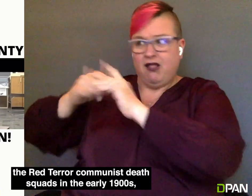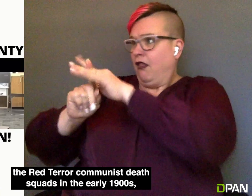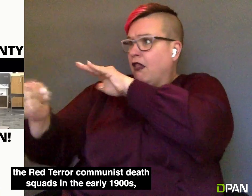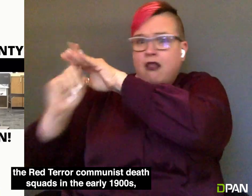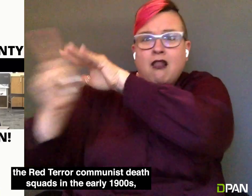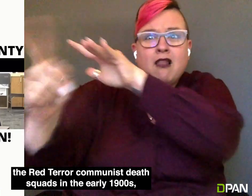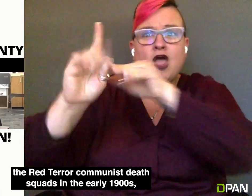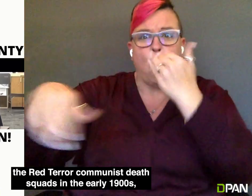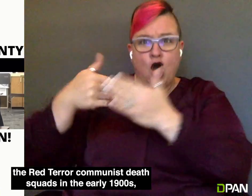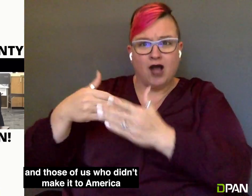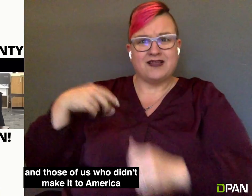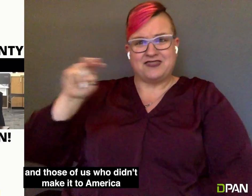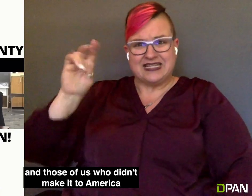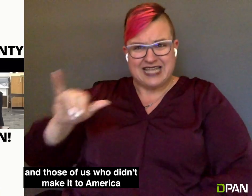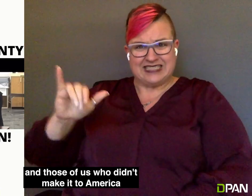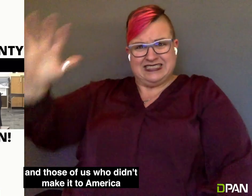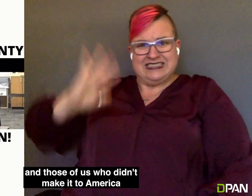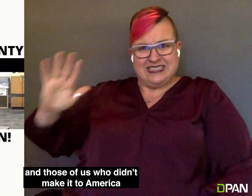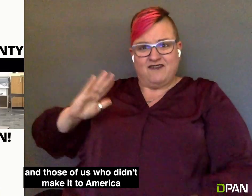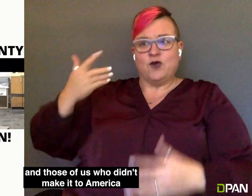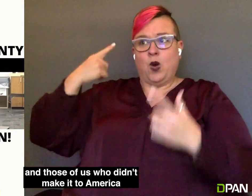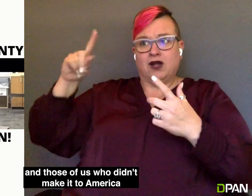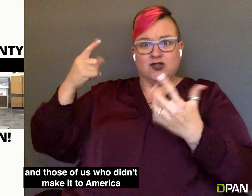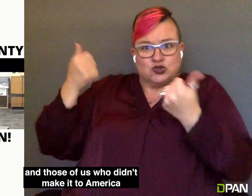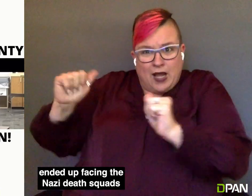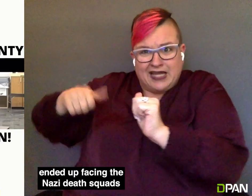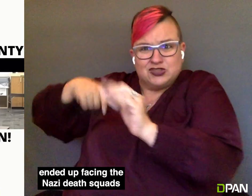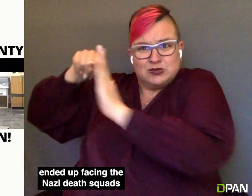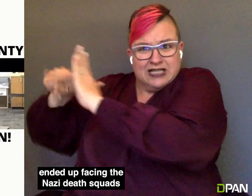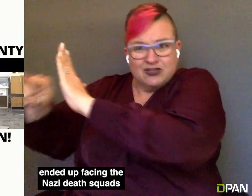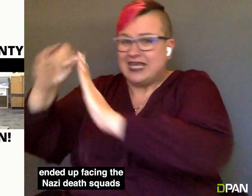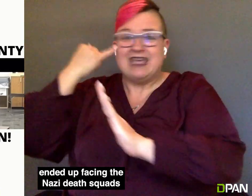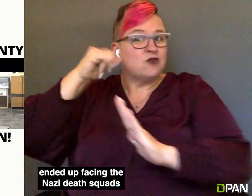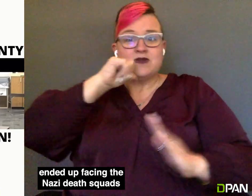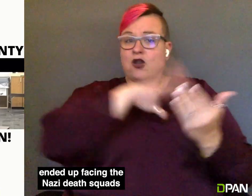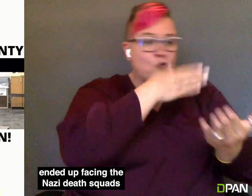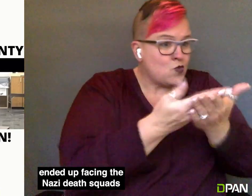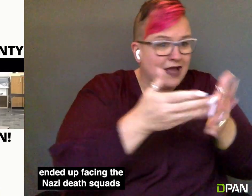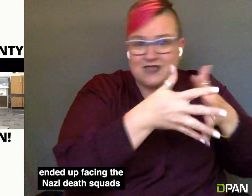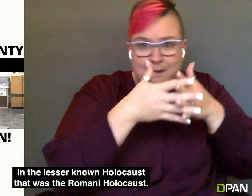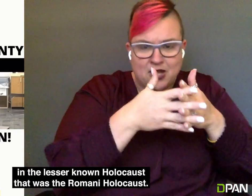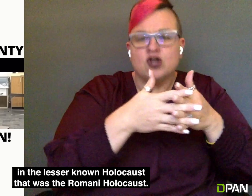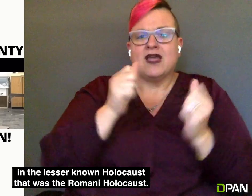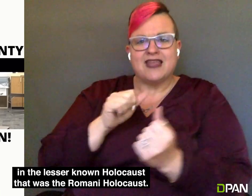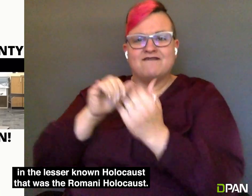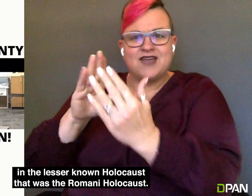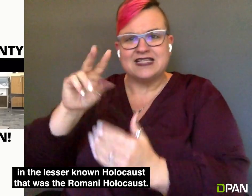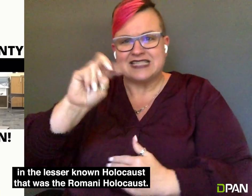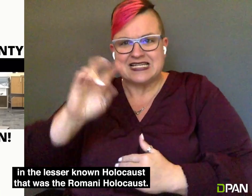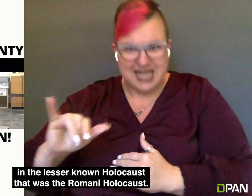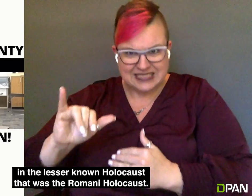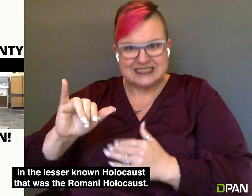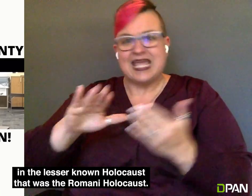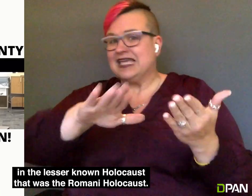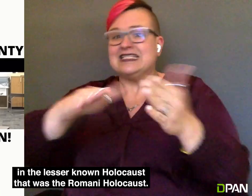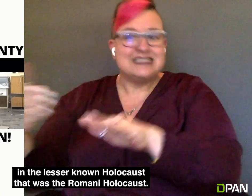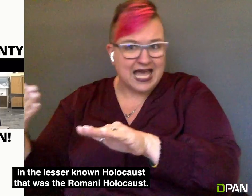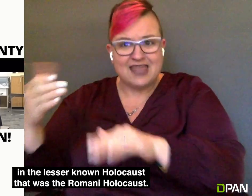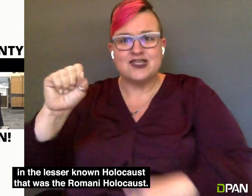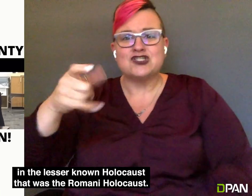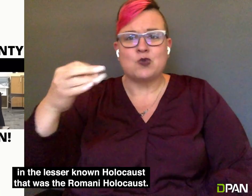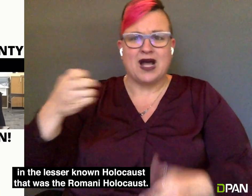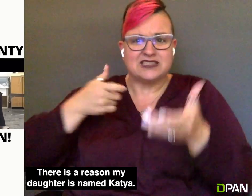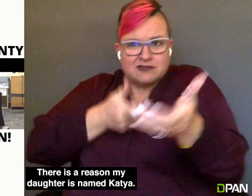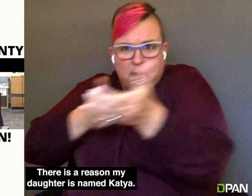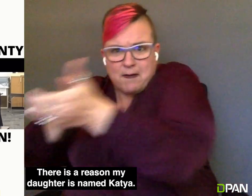death squads in the early 1900s, and those of us who didn't make it to America ended up facing the Nazi death squads in the lesser-known holocaust that was the